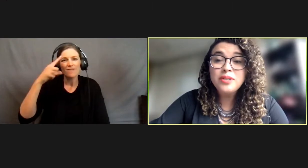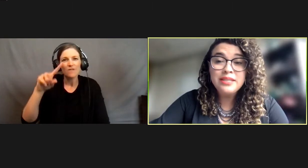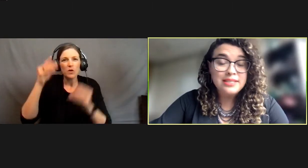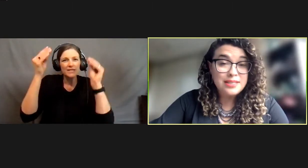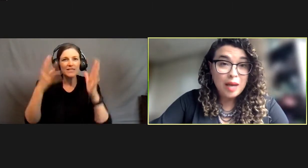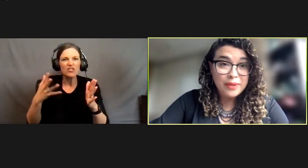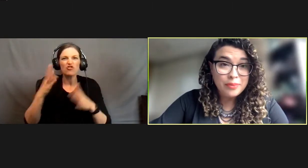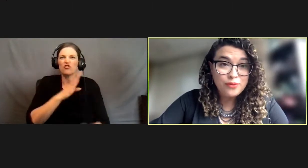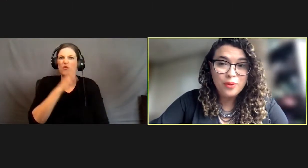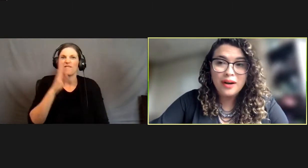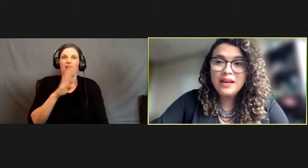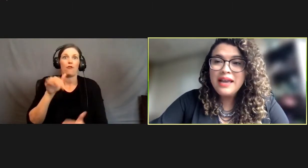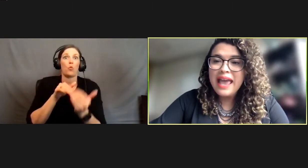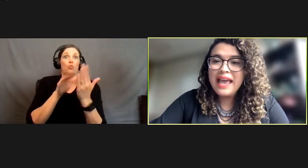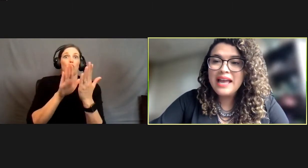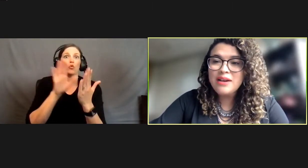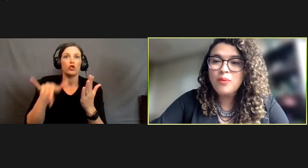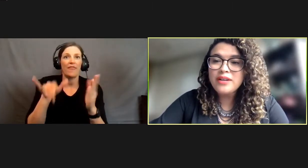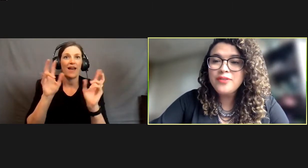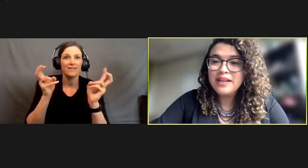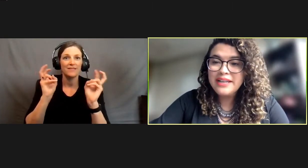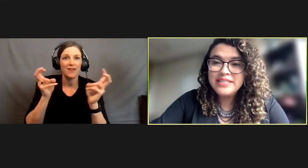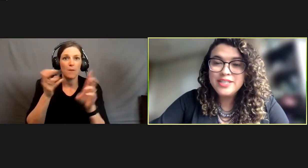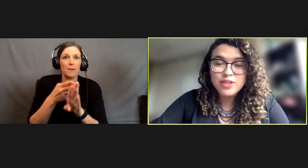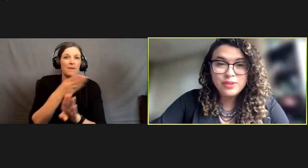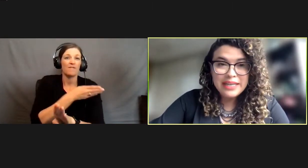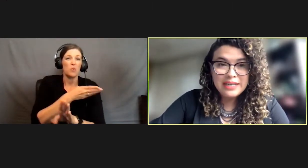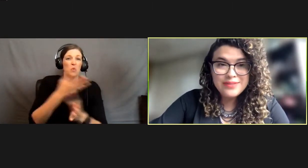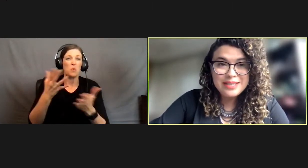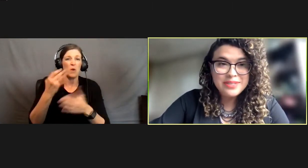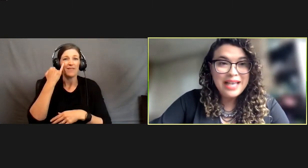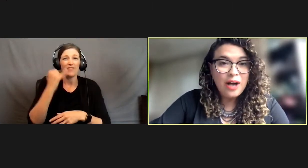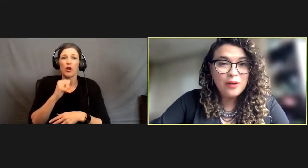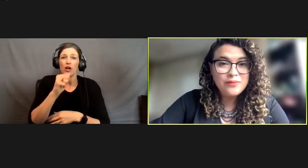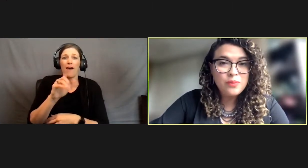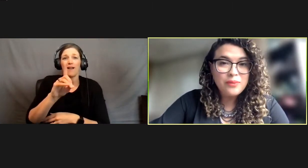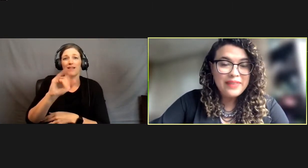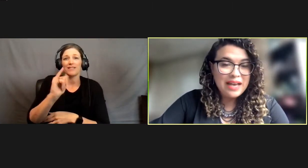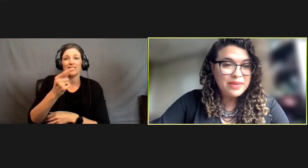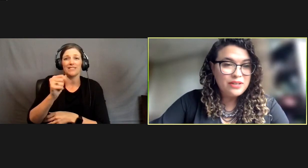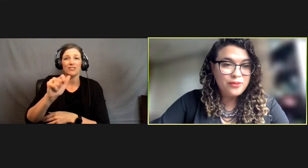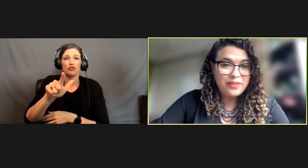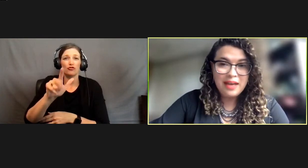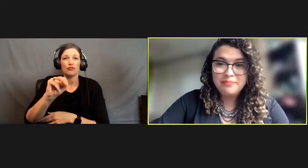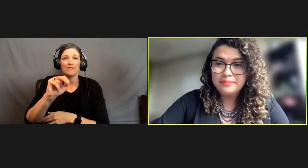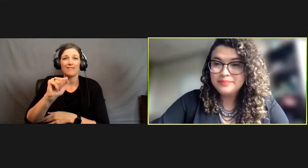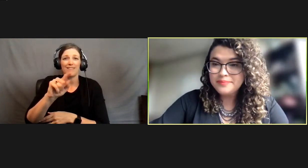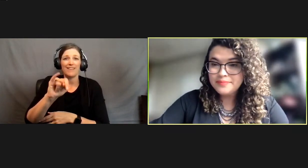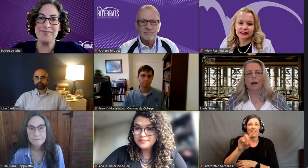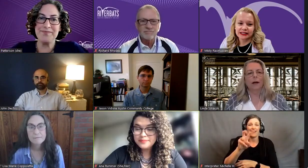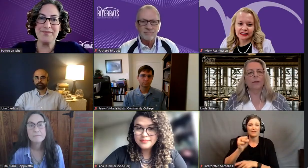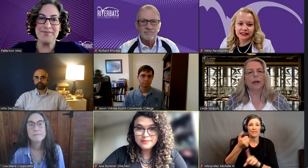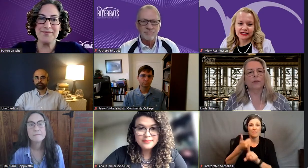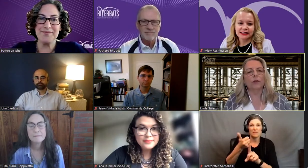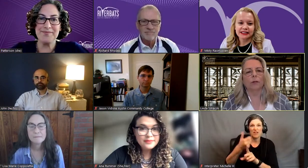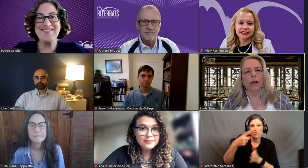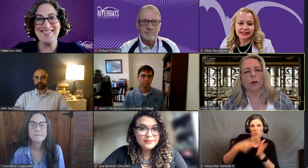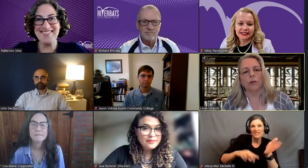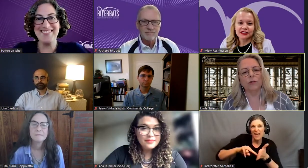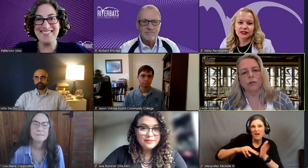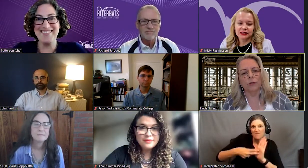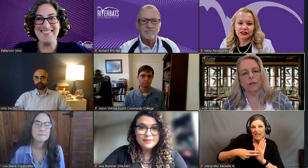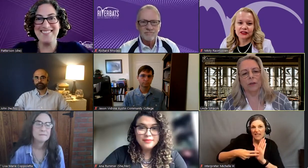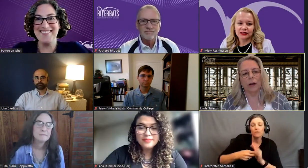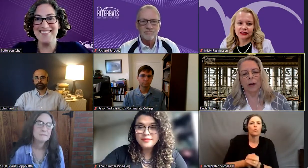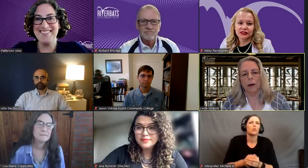approached this topic before? And what if they're not digital natives themselves? What would that mean for them? That's a great